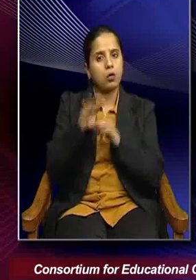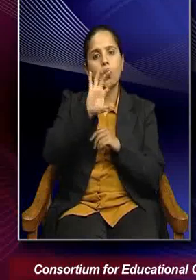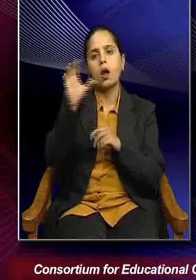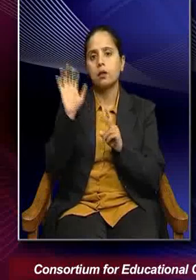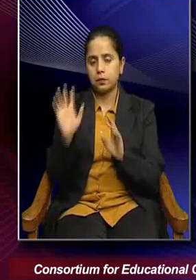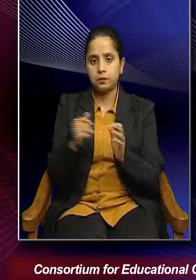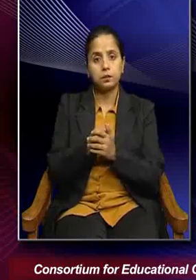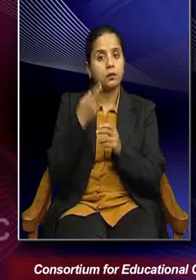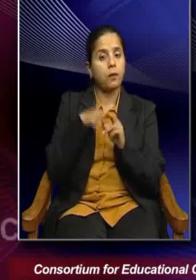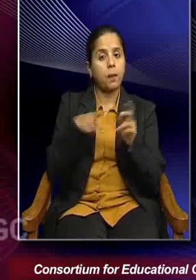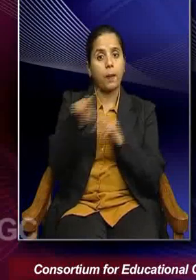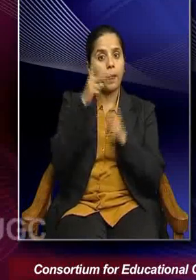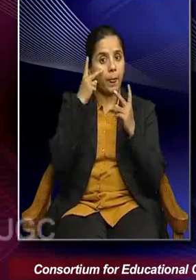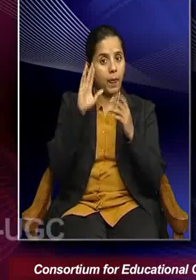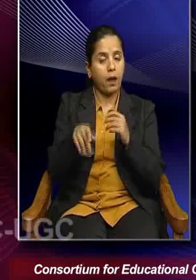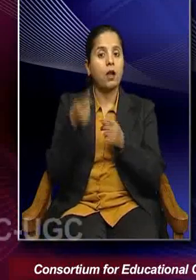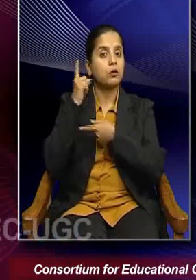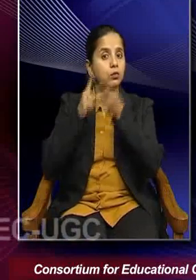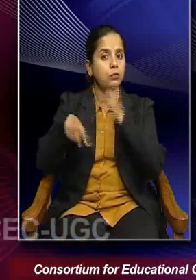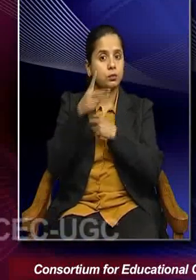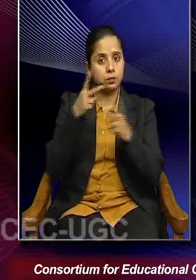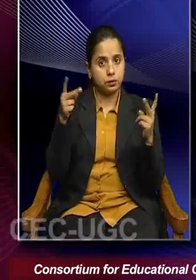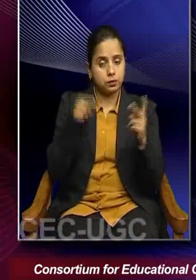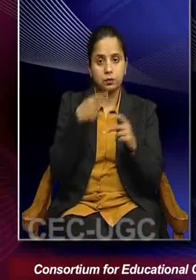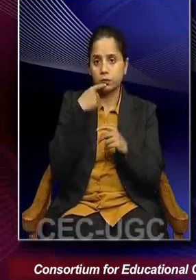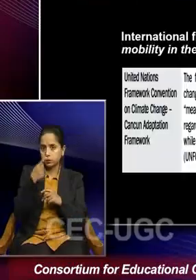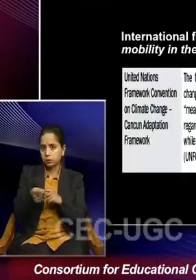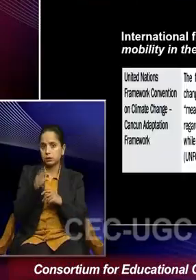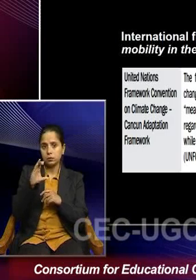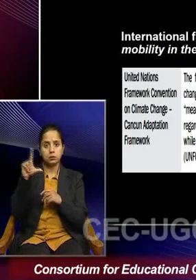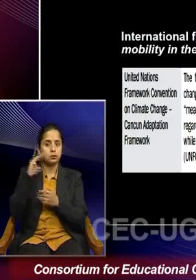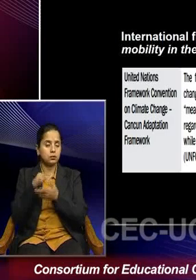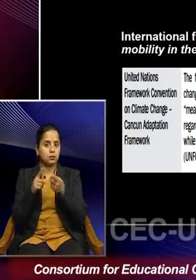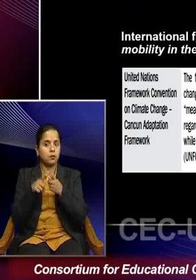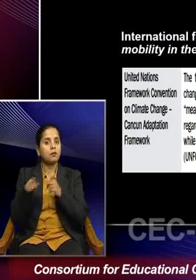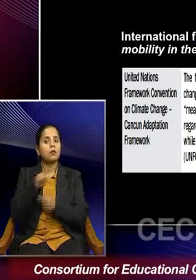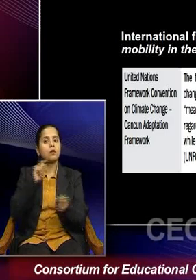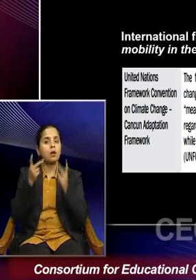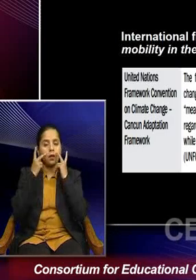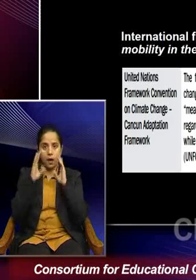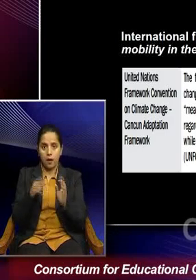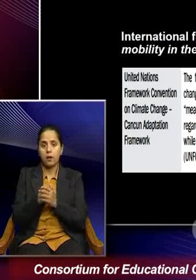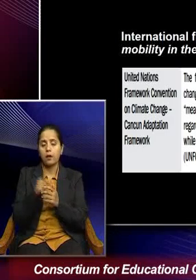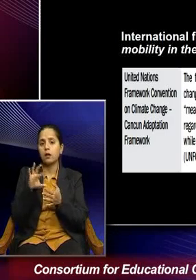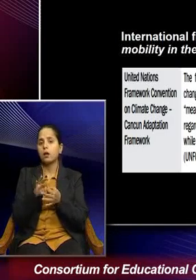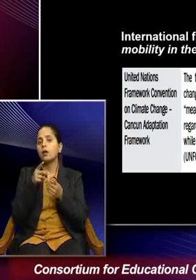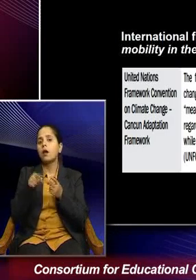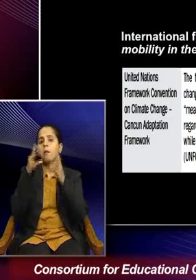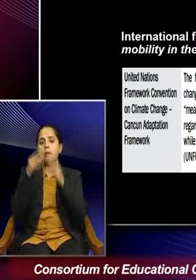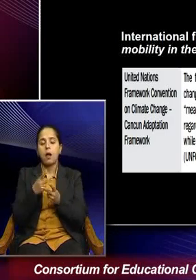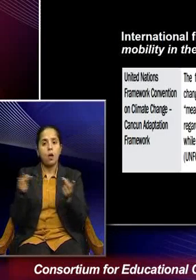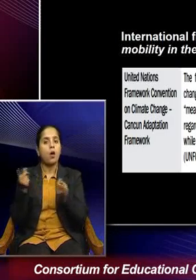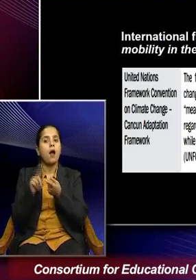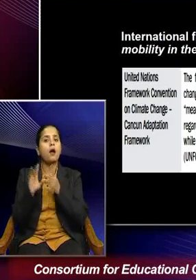you know, even if you look at some of the historical documents of climate change, they have been talking about, you know, measures to enhance the